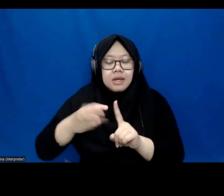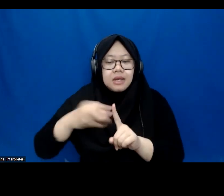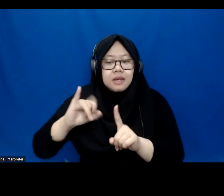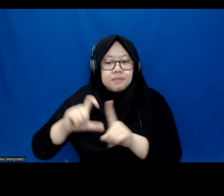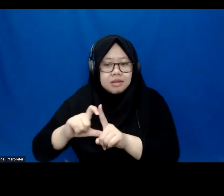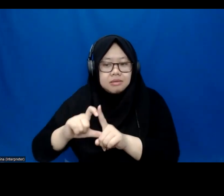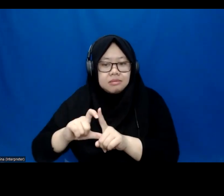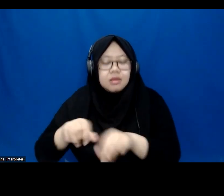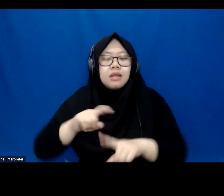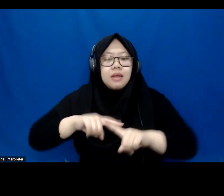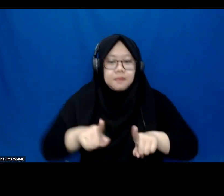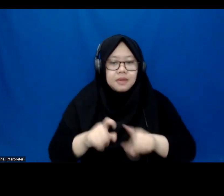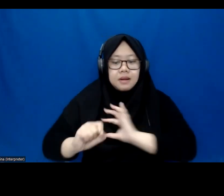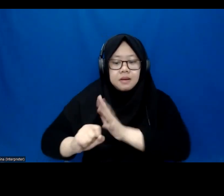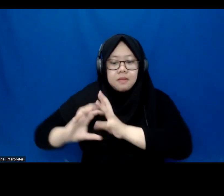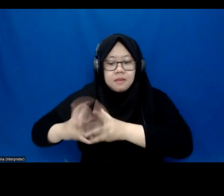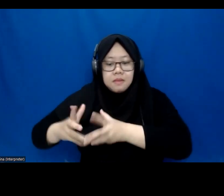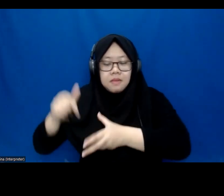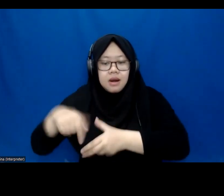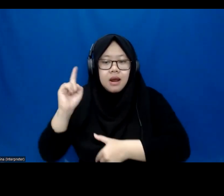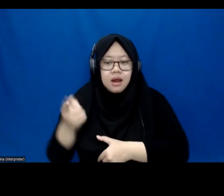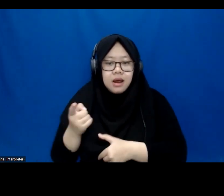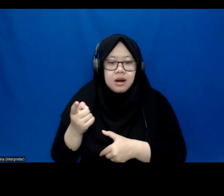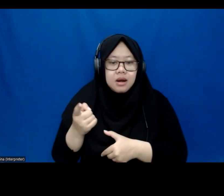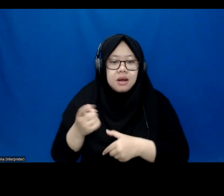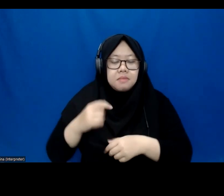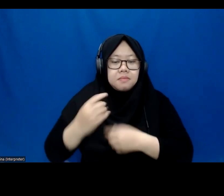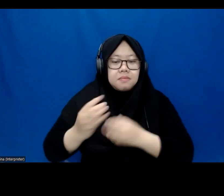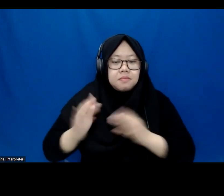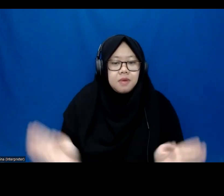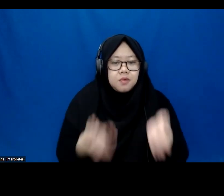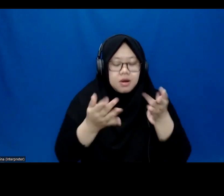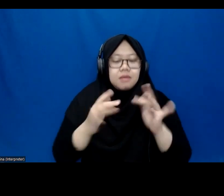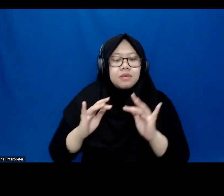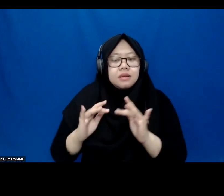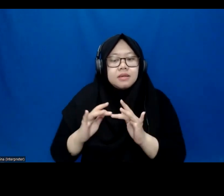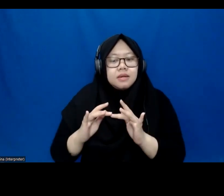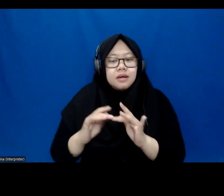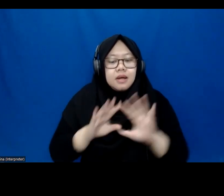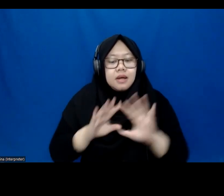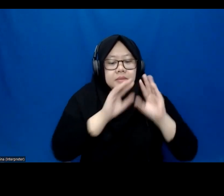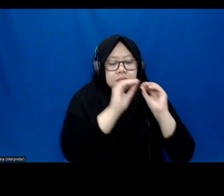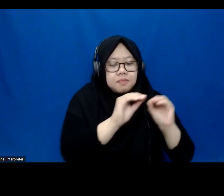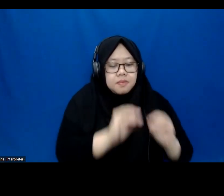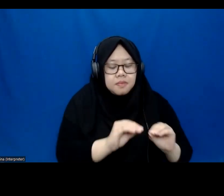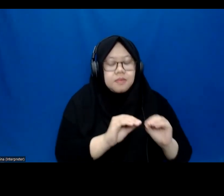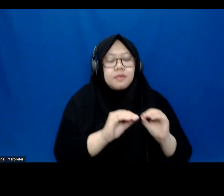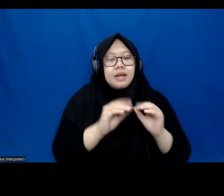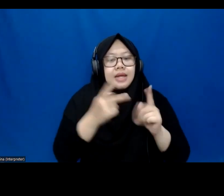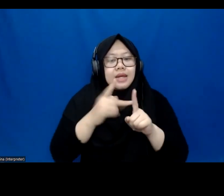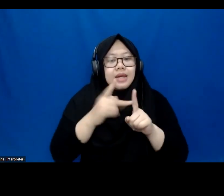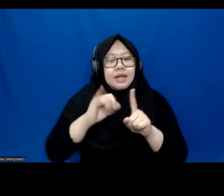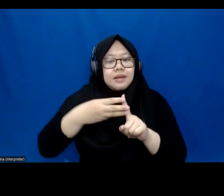is a robust development of hybrid learning and online learning as well. So the question is,